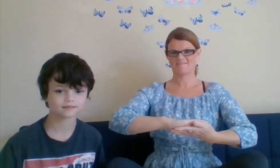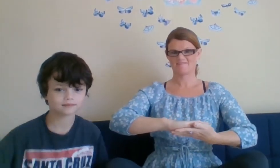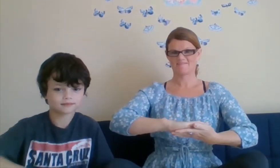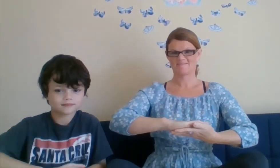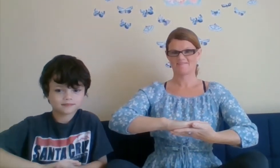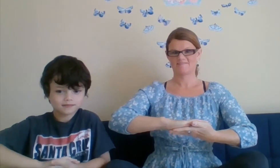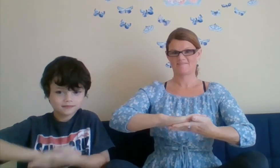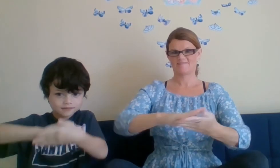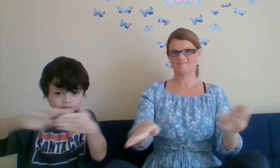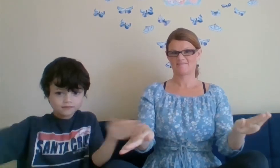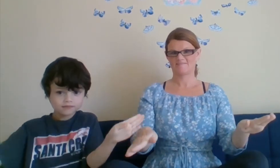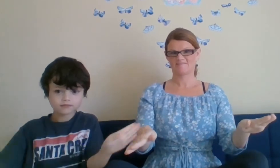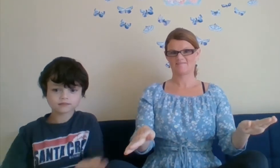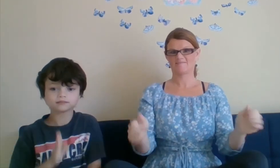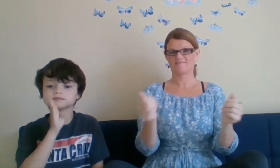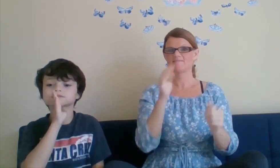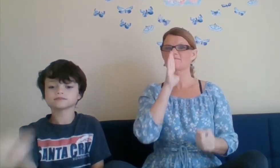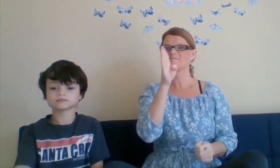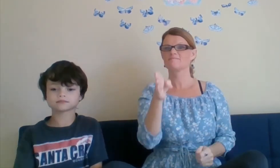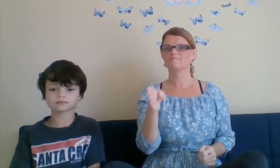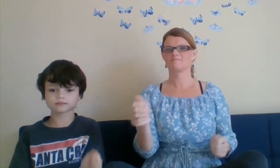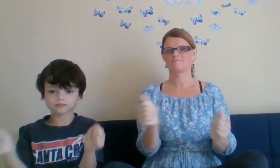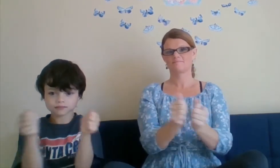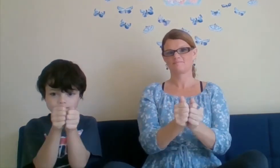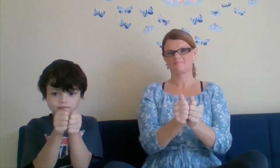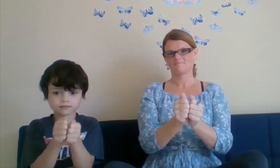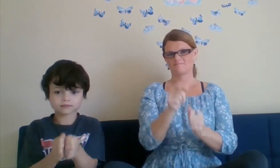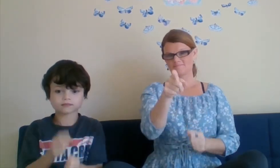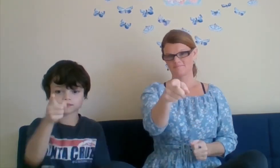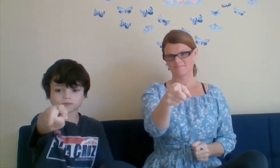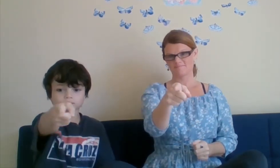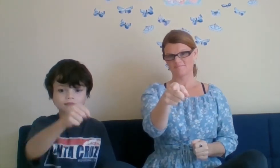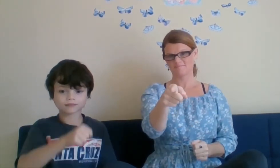Peace be with you.